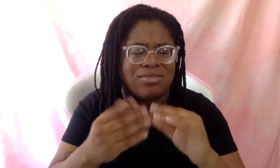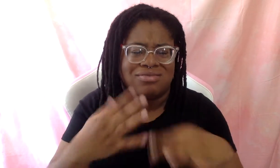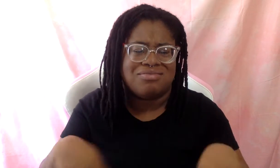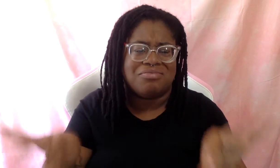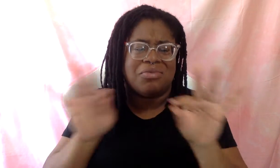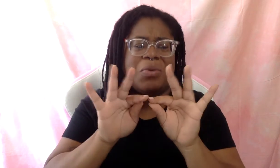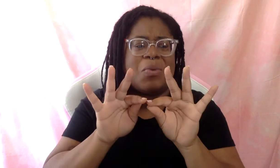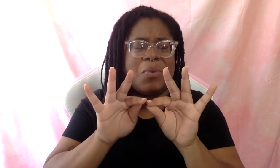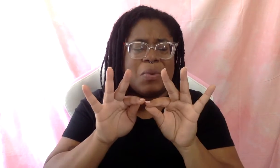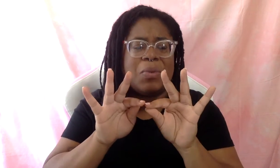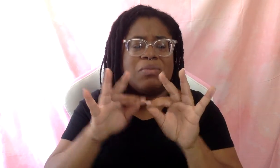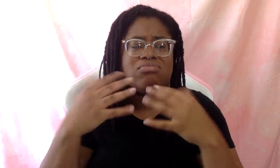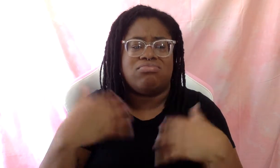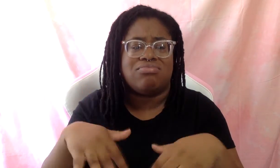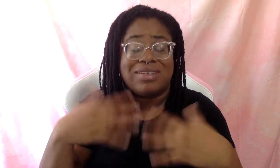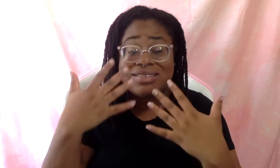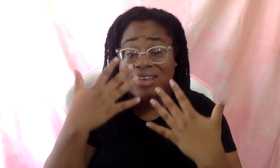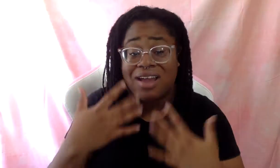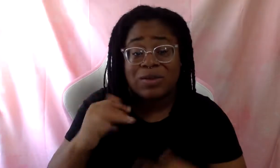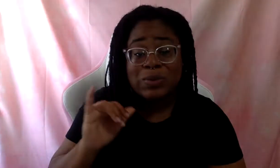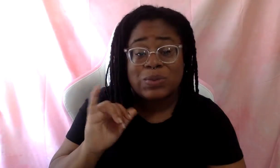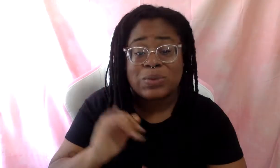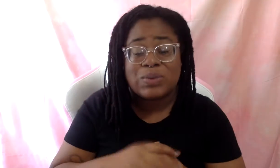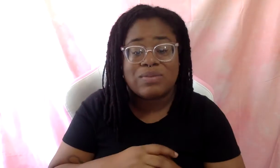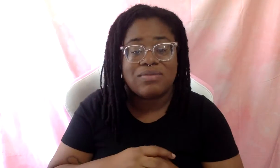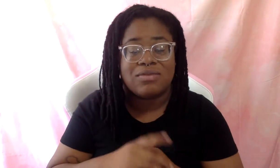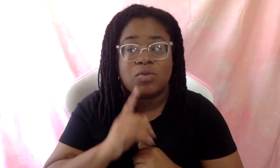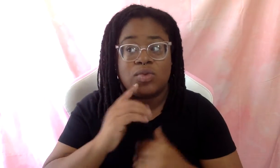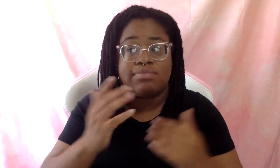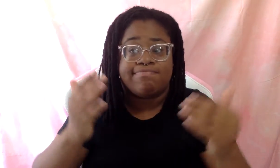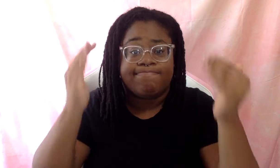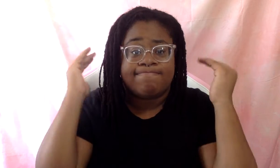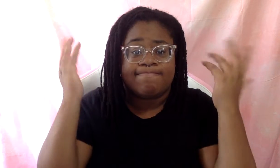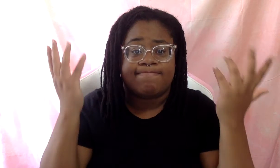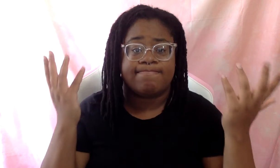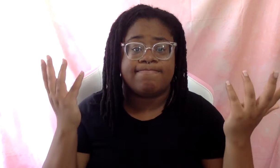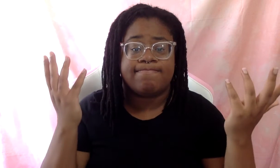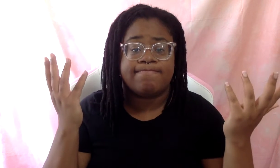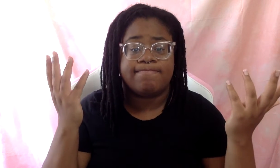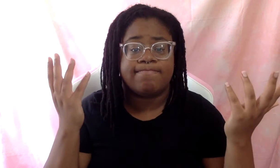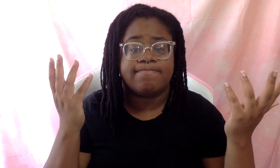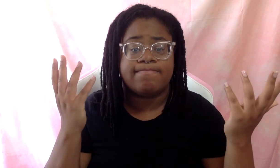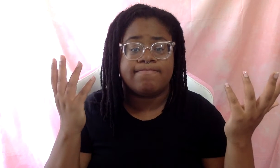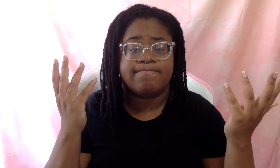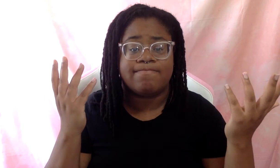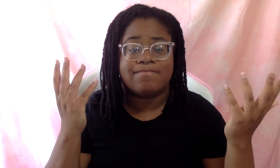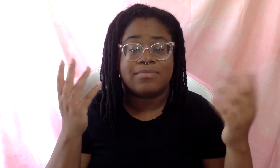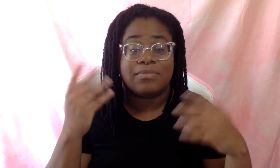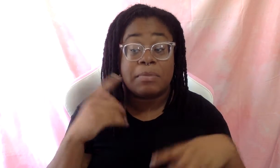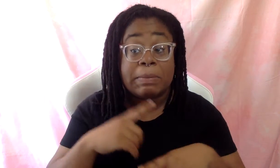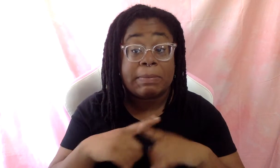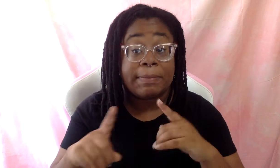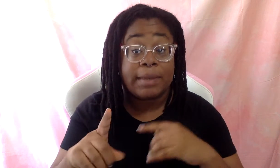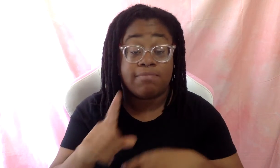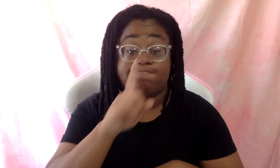and really kind of devastating and overwhelming. Um, and if they're not told, then no one knows.